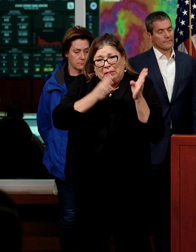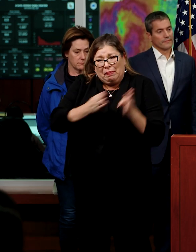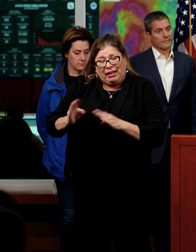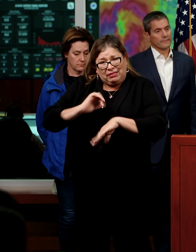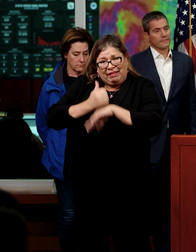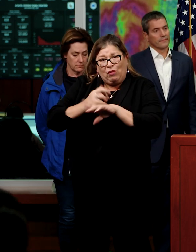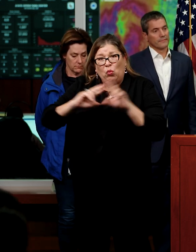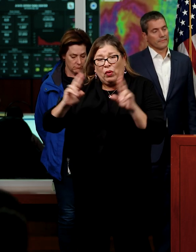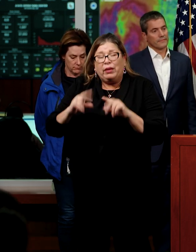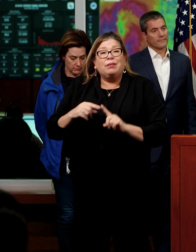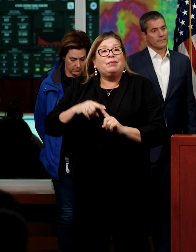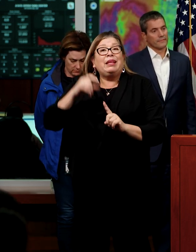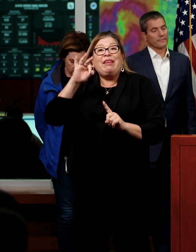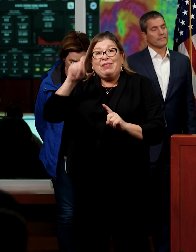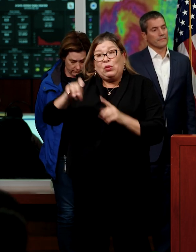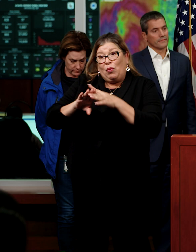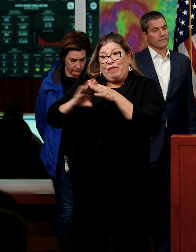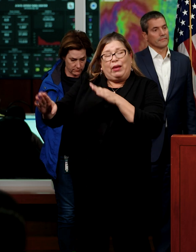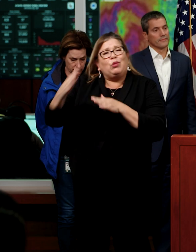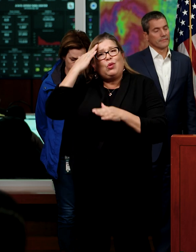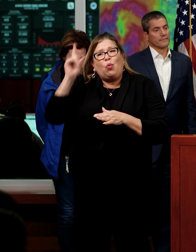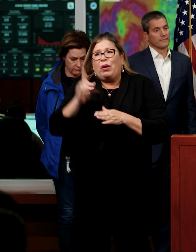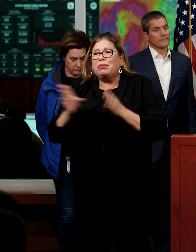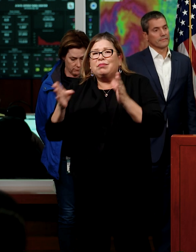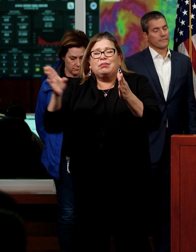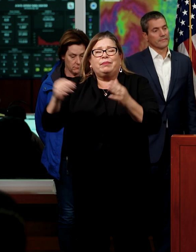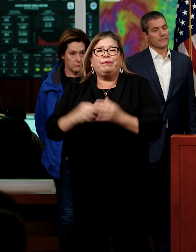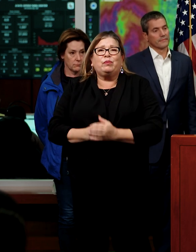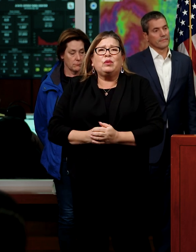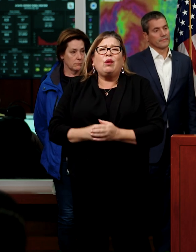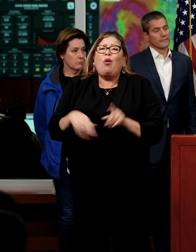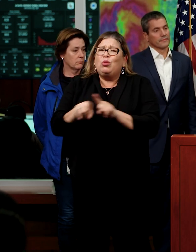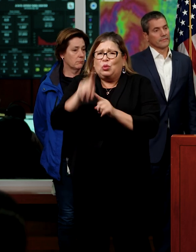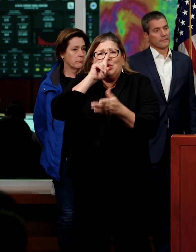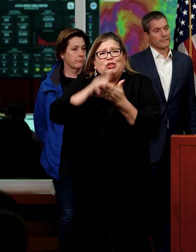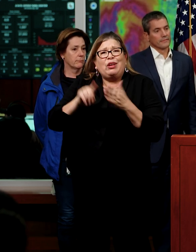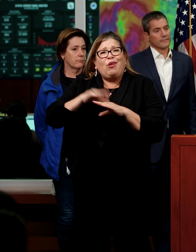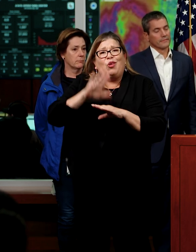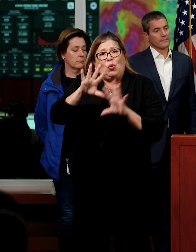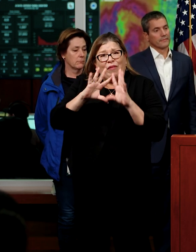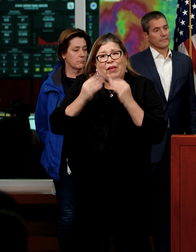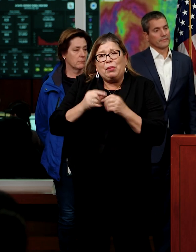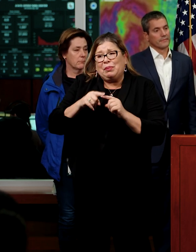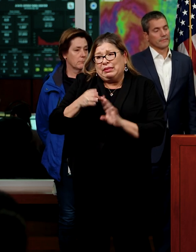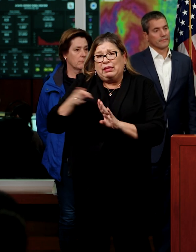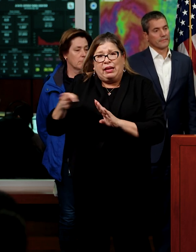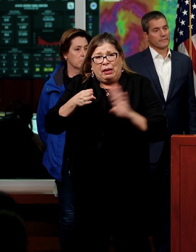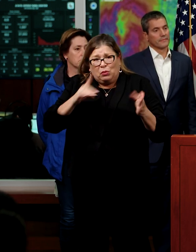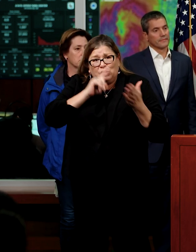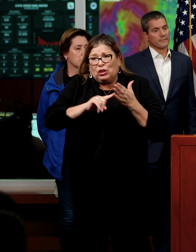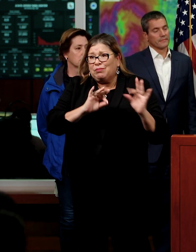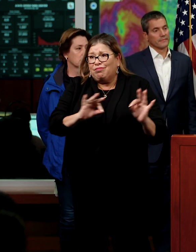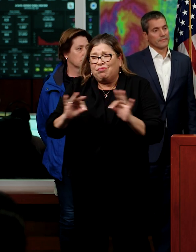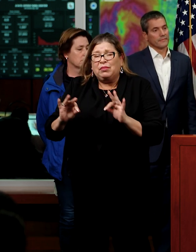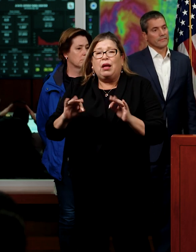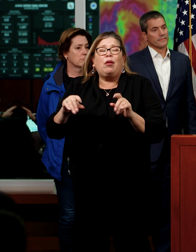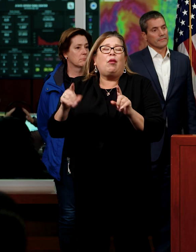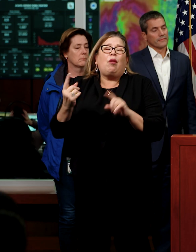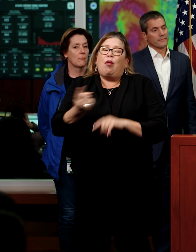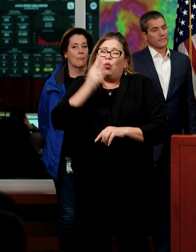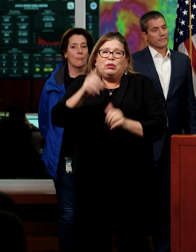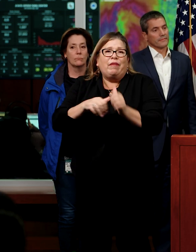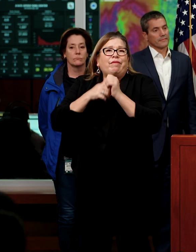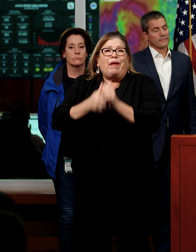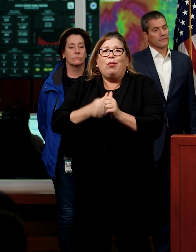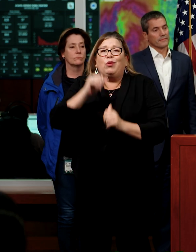Check on family members and neighbors, and always follow the direction of your local authorities.